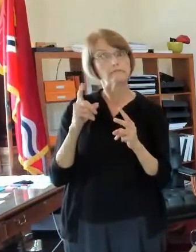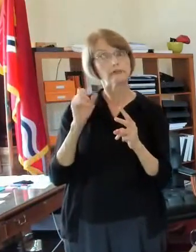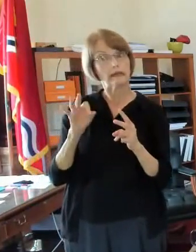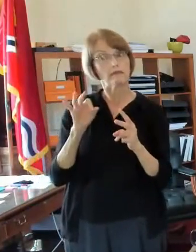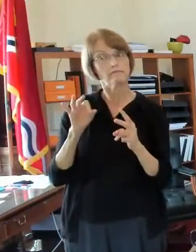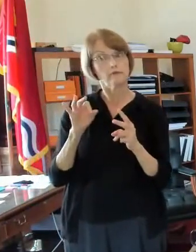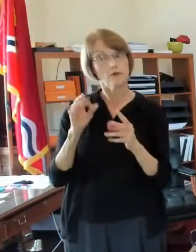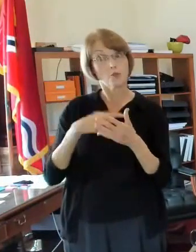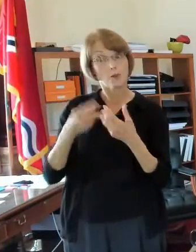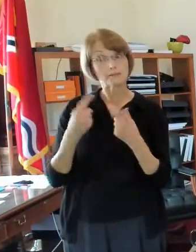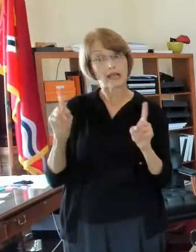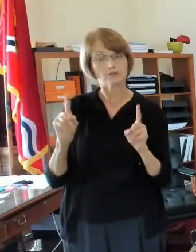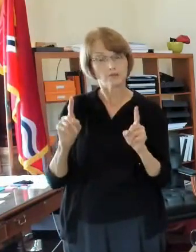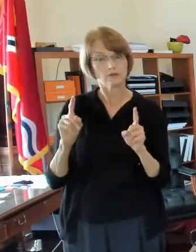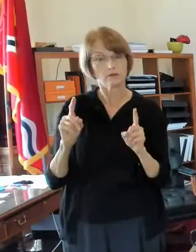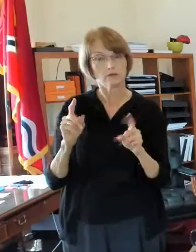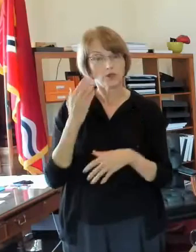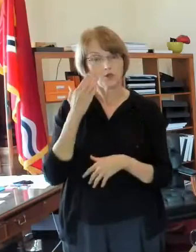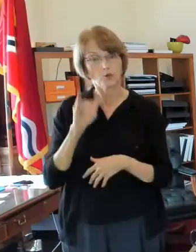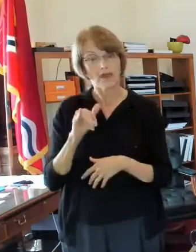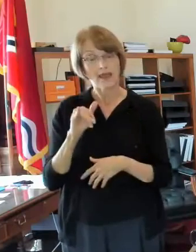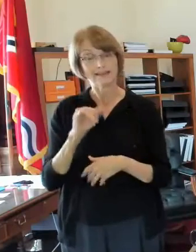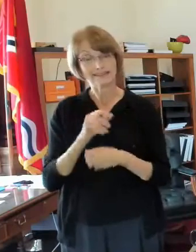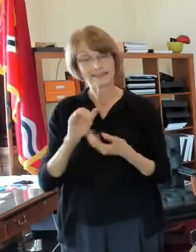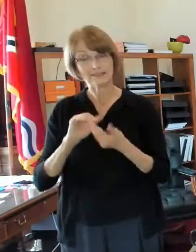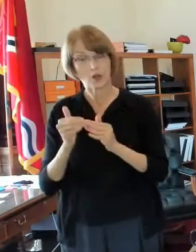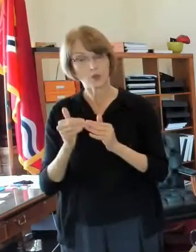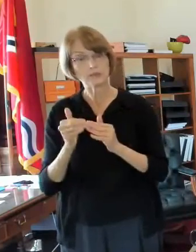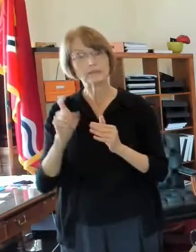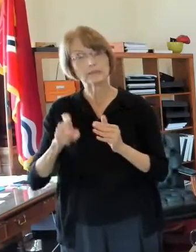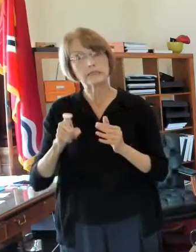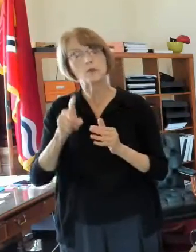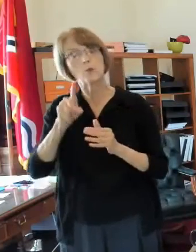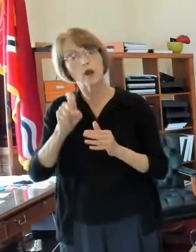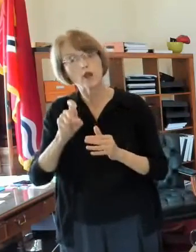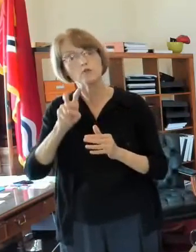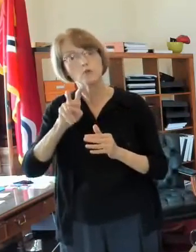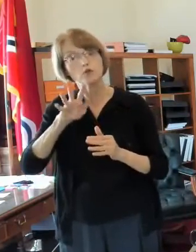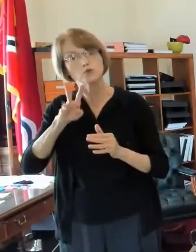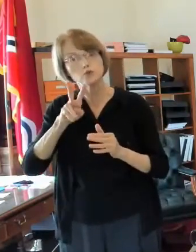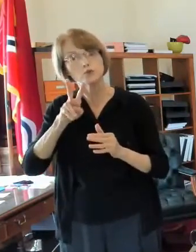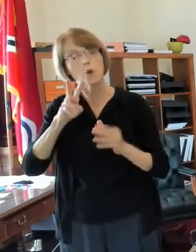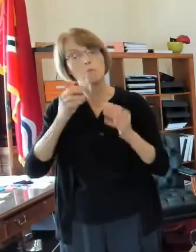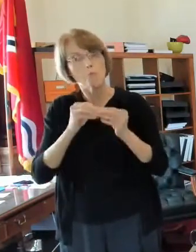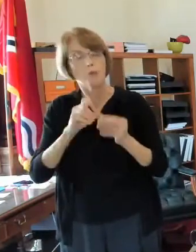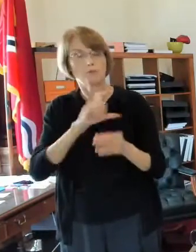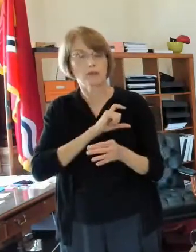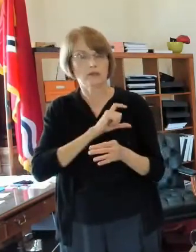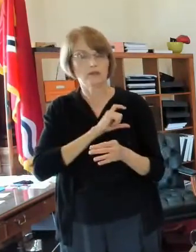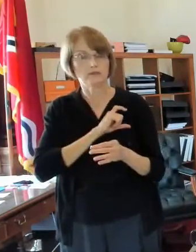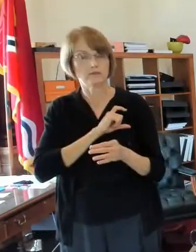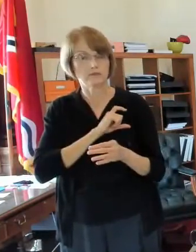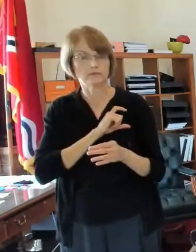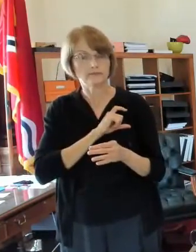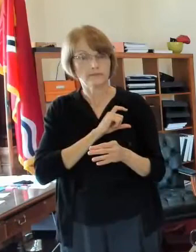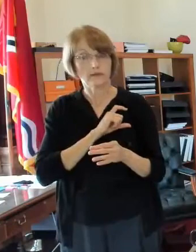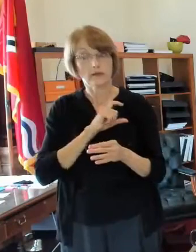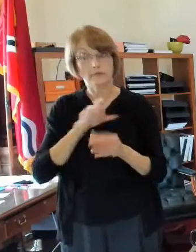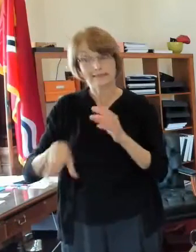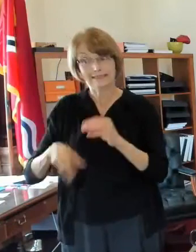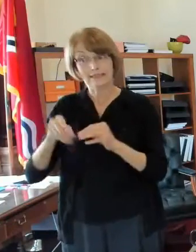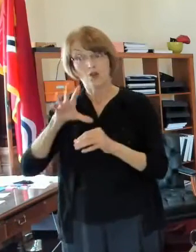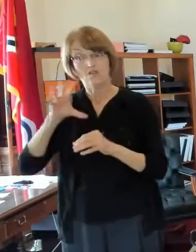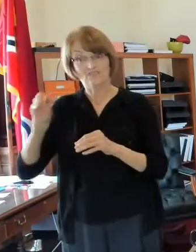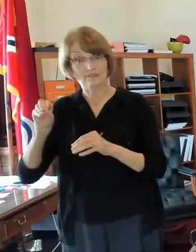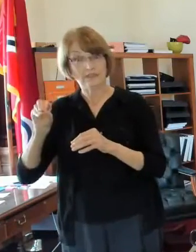you know that we're 142 police officers short um these 50 uh additional agents embedded with